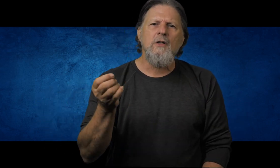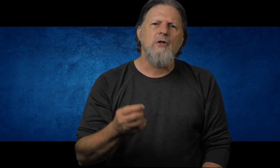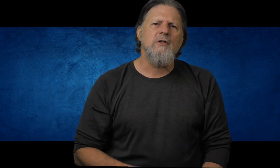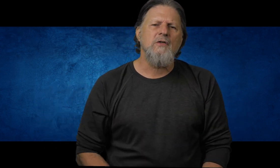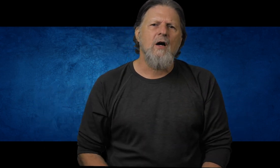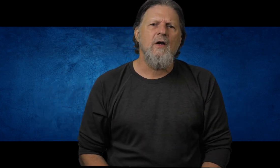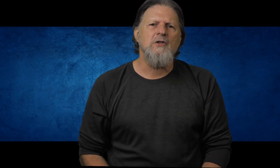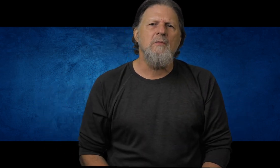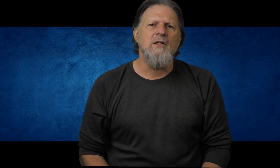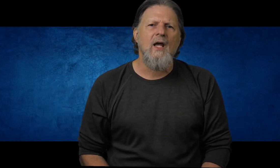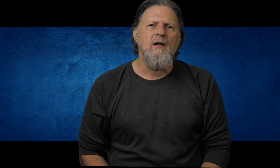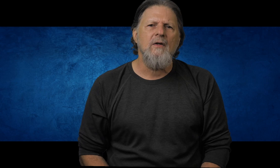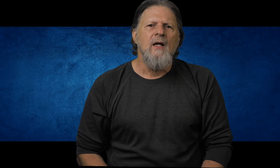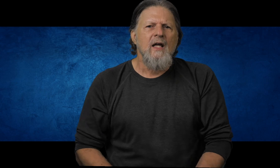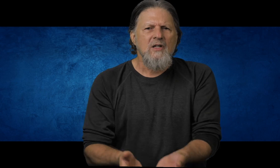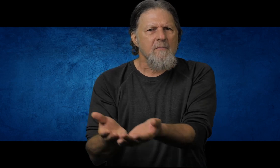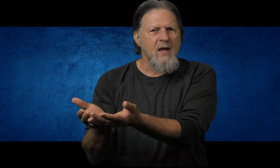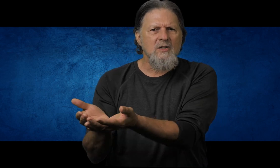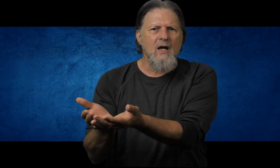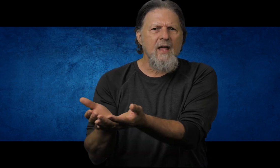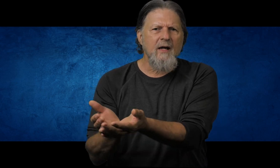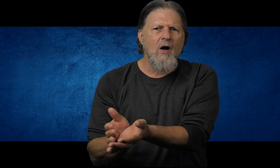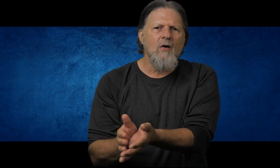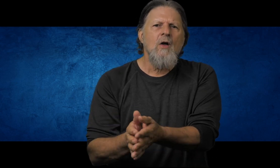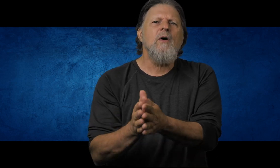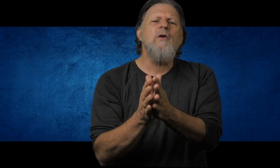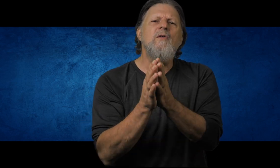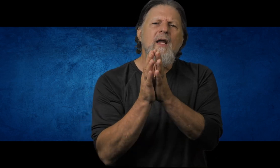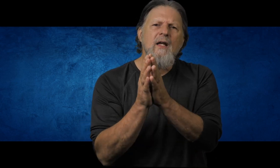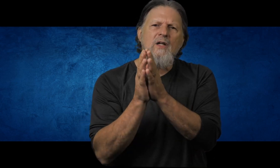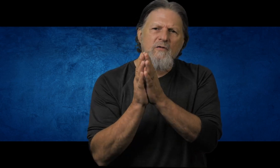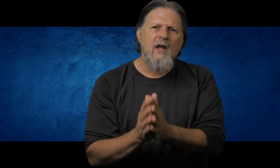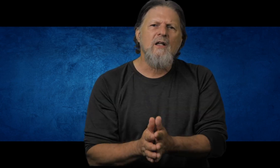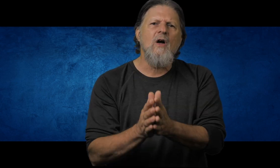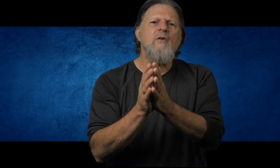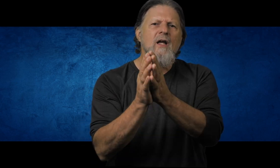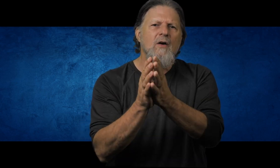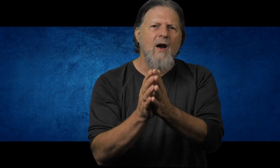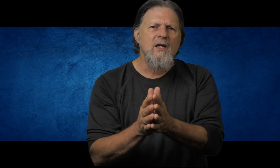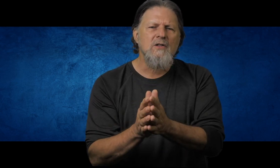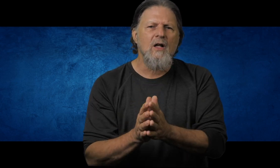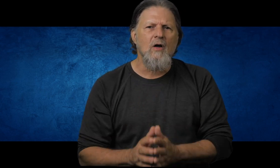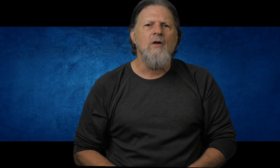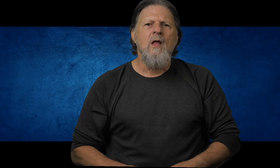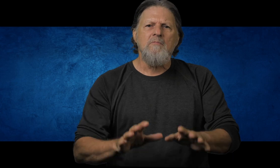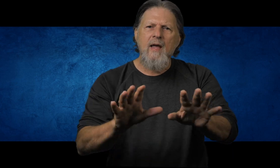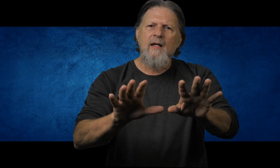assurance of salvation to be saved. It's not based on that at all. What you need is faith alone in Christ alone. Many